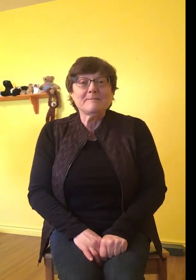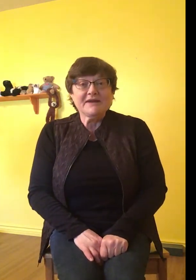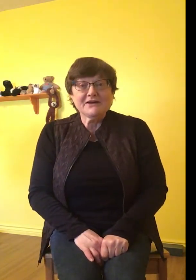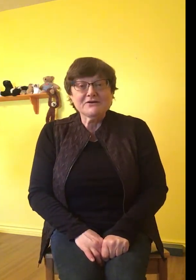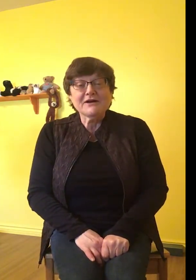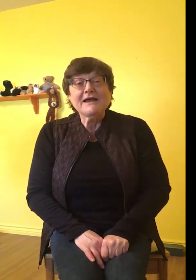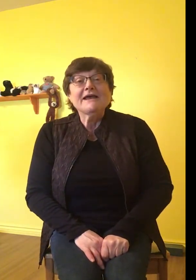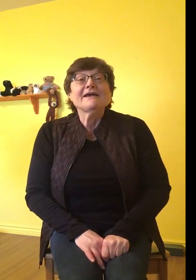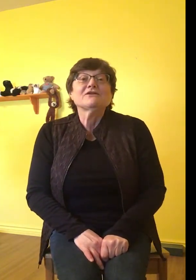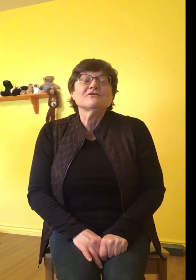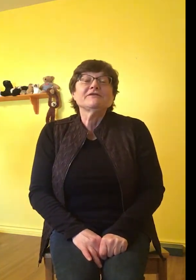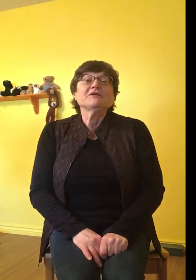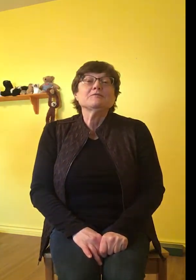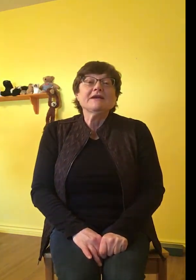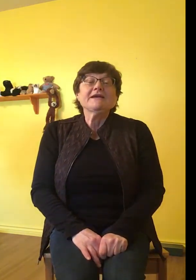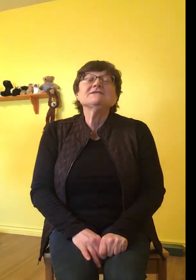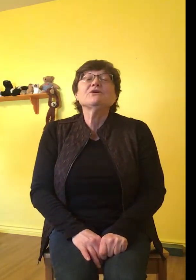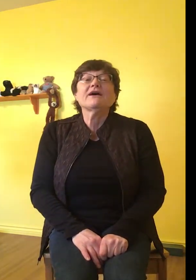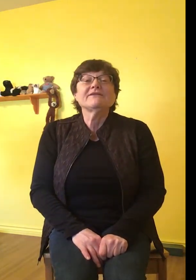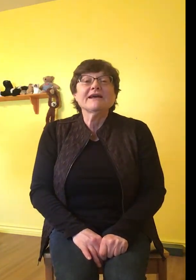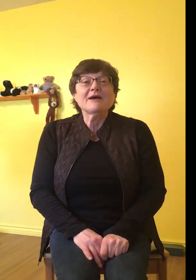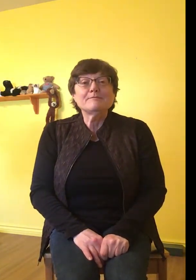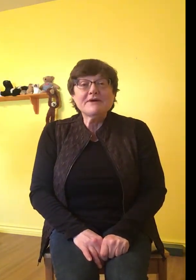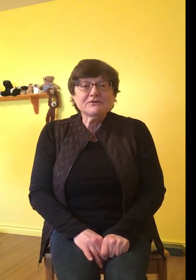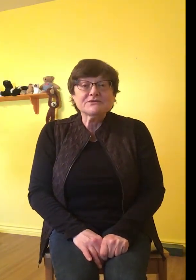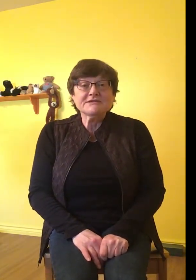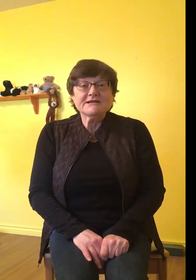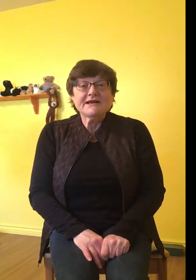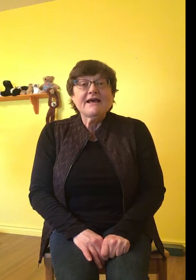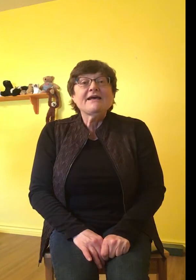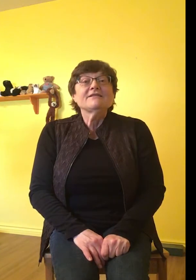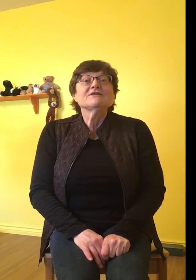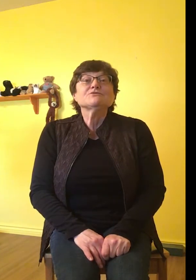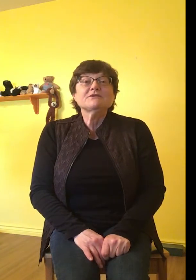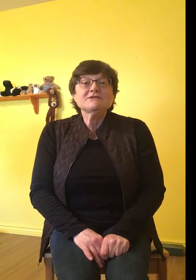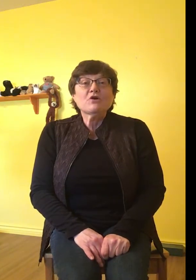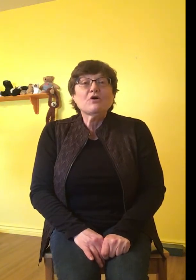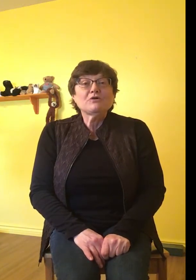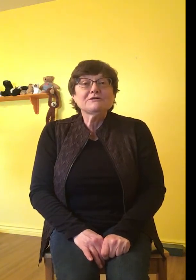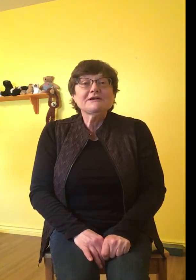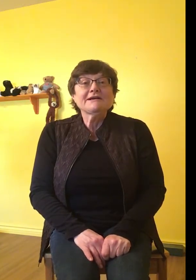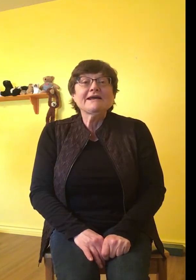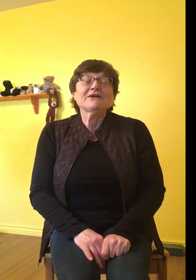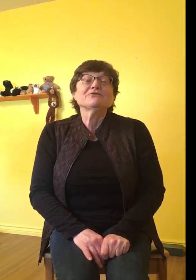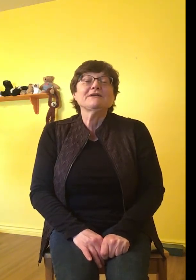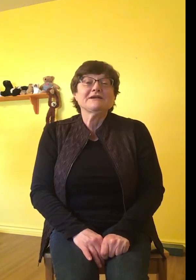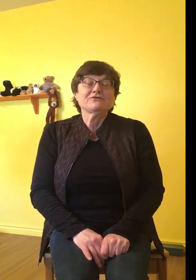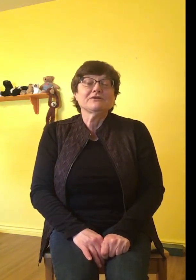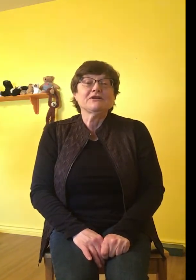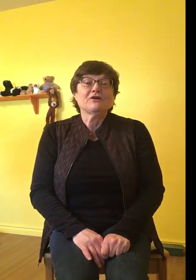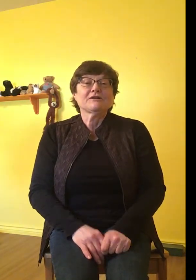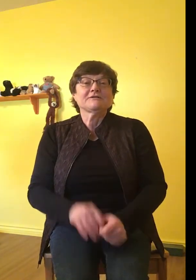bear in our finger play to having a mouse. This one is called Hickory Dickory Dock.